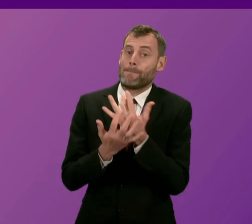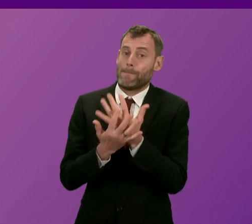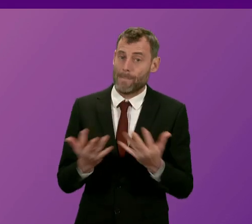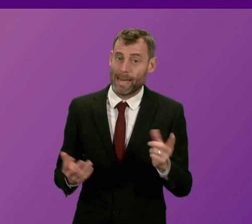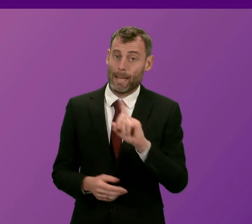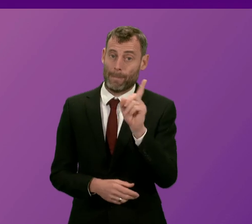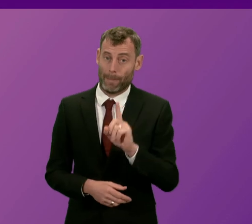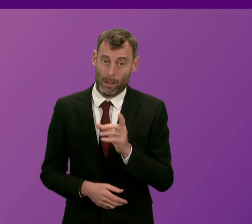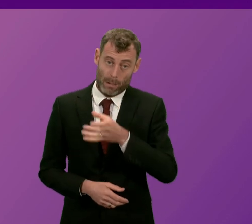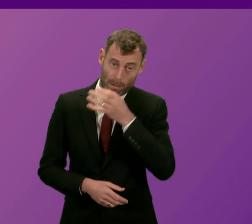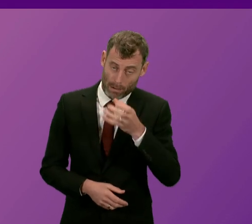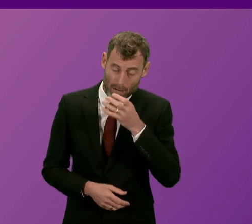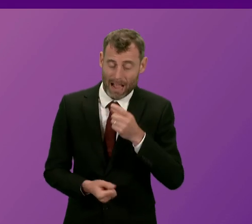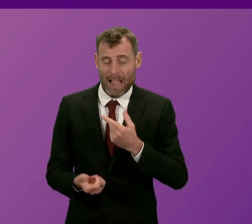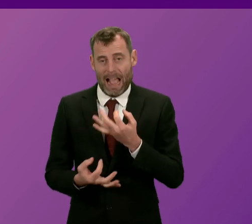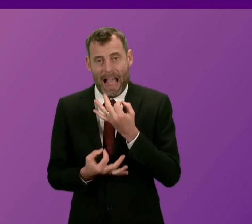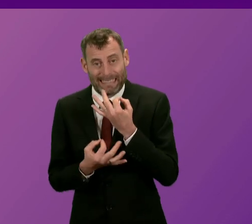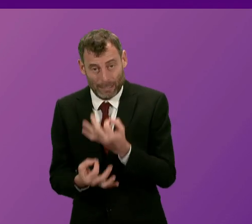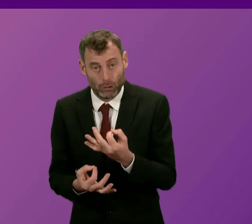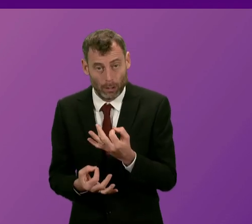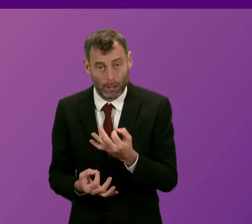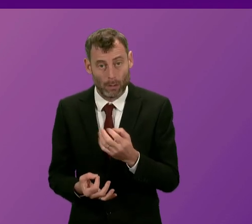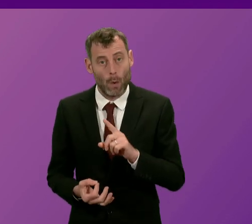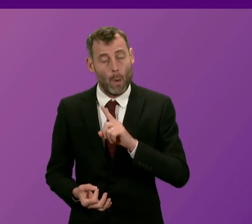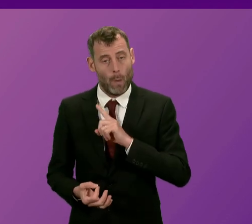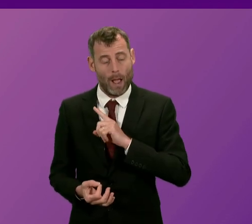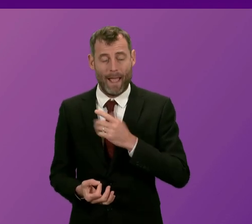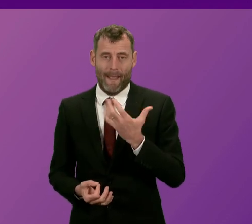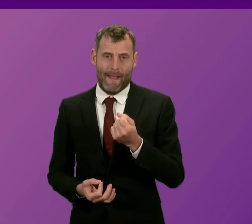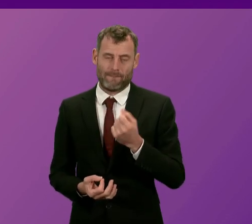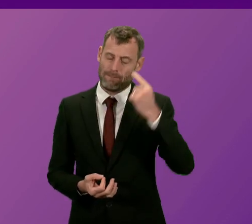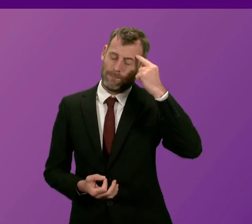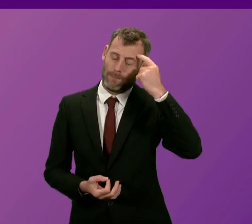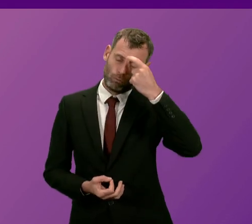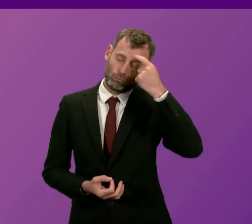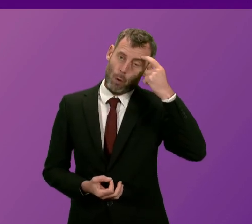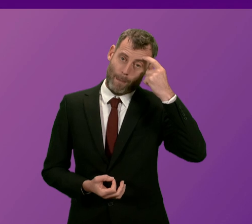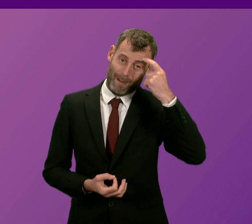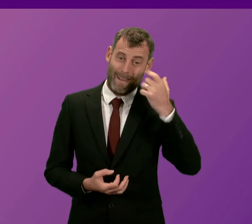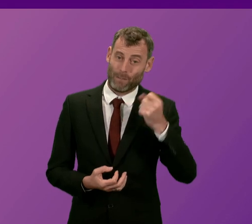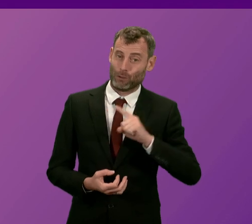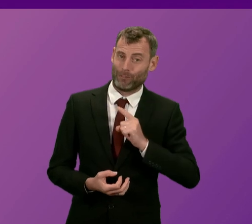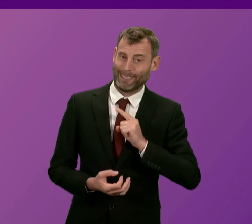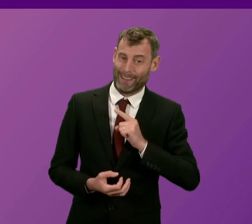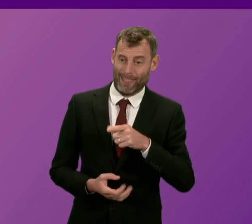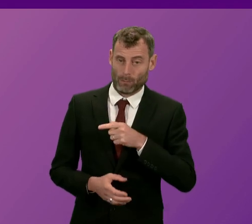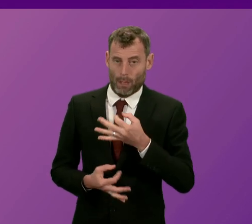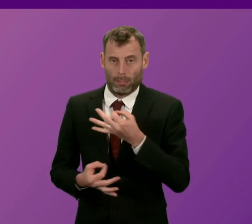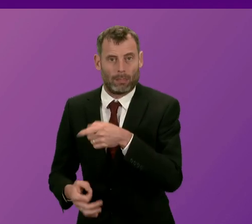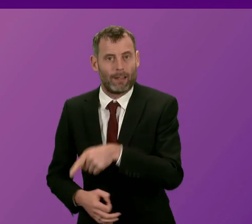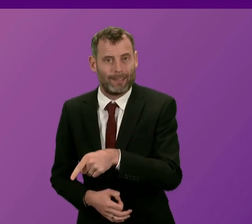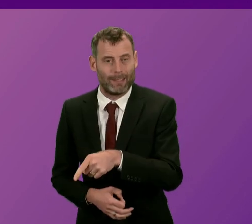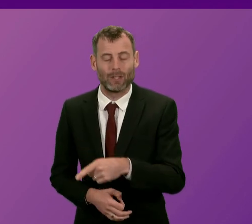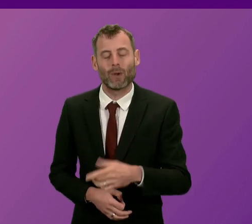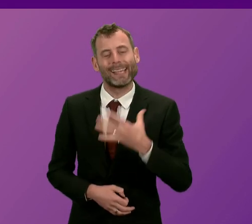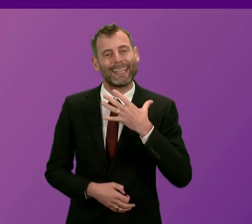self-medicating to counter other traumas. If we are to effectively tackle the scourge of that addiction in Scotland, we need to recognise not only the right to